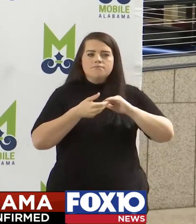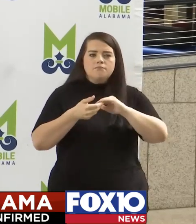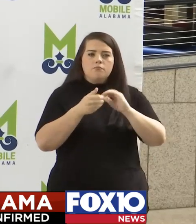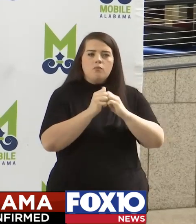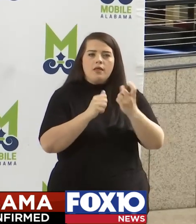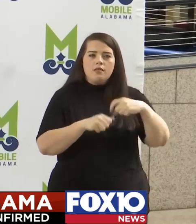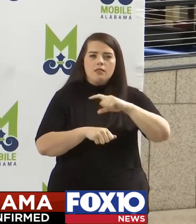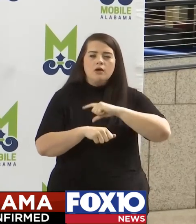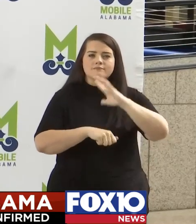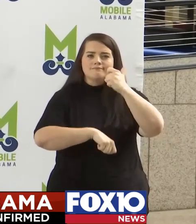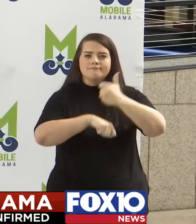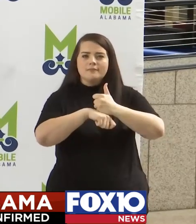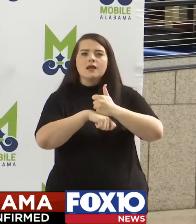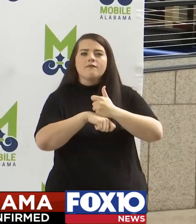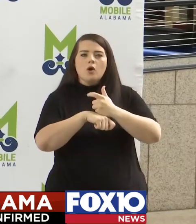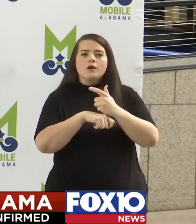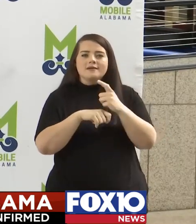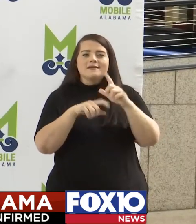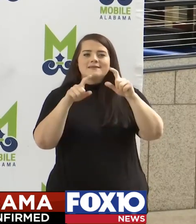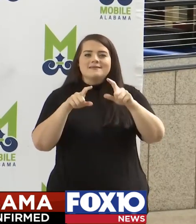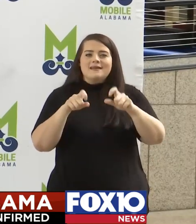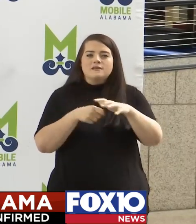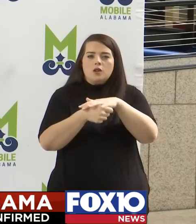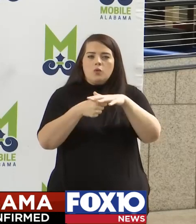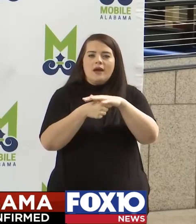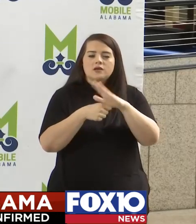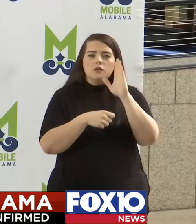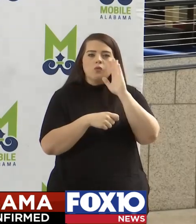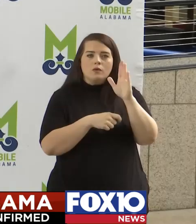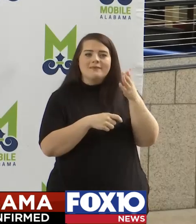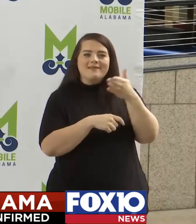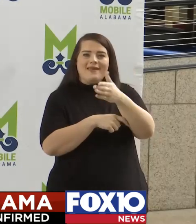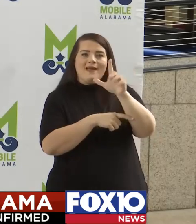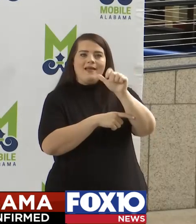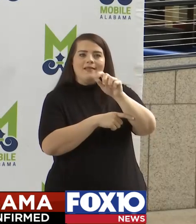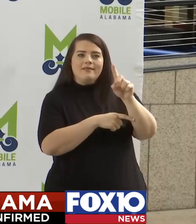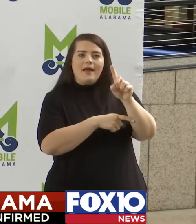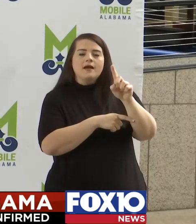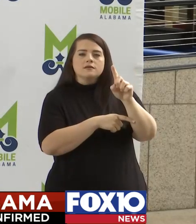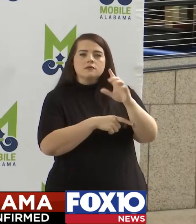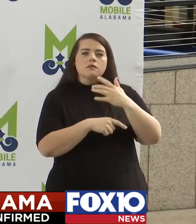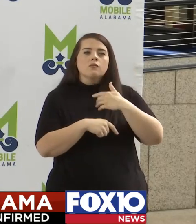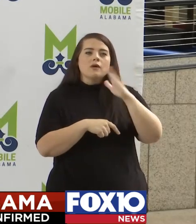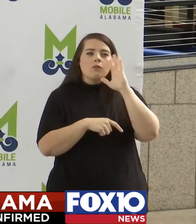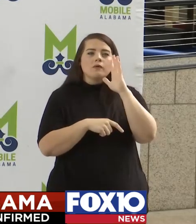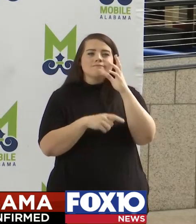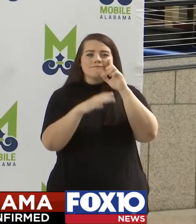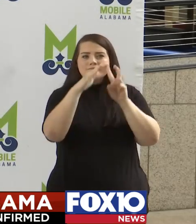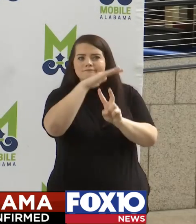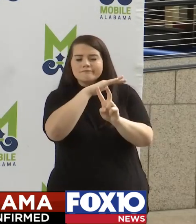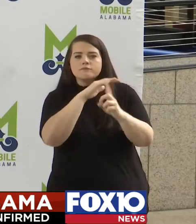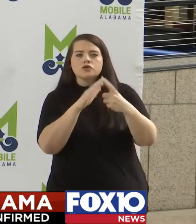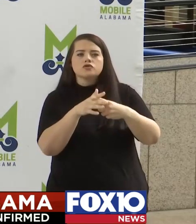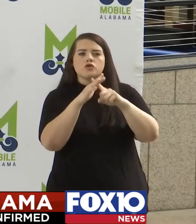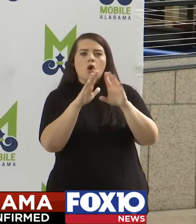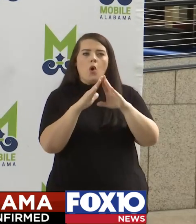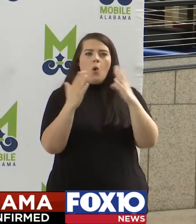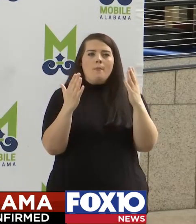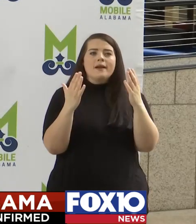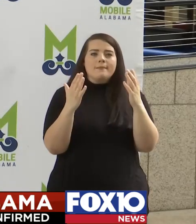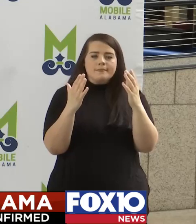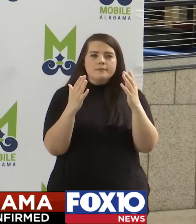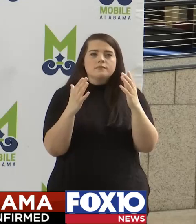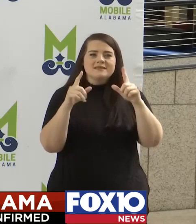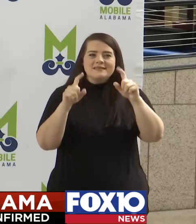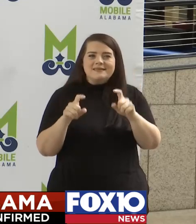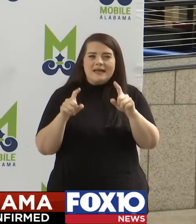on setting up an ambulatory testing site, which will be at LAD Stadium. We anticipate that we'll start opening up, be able to